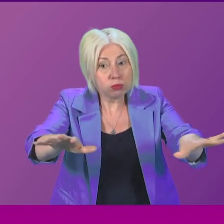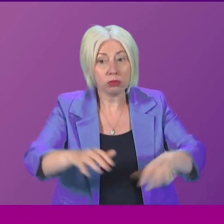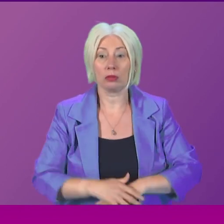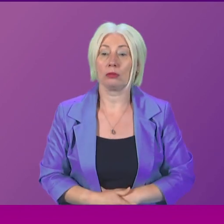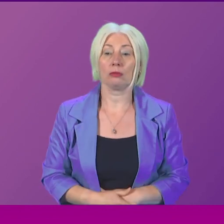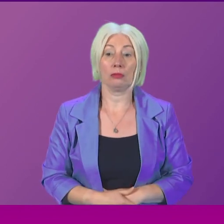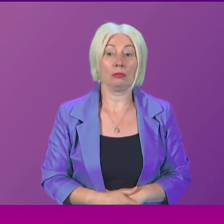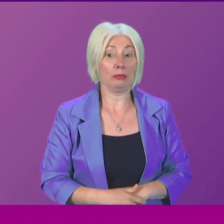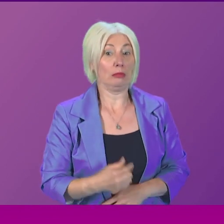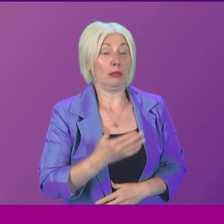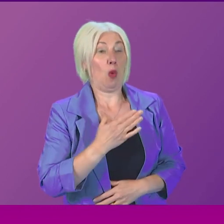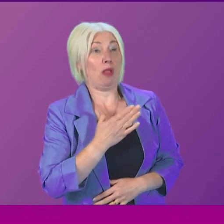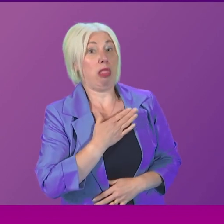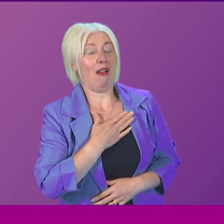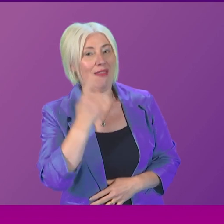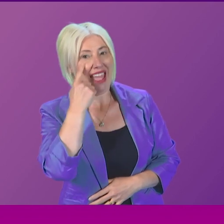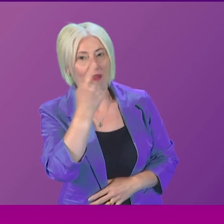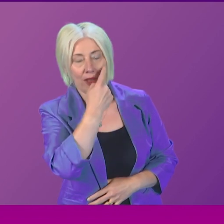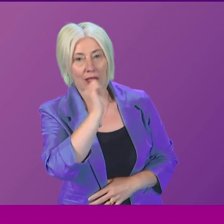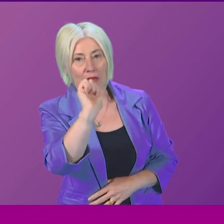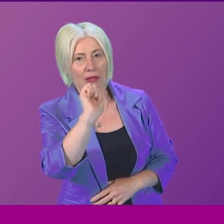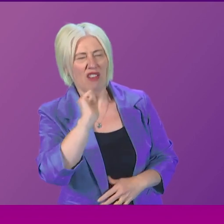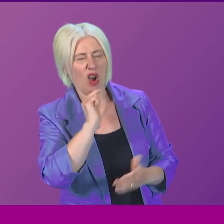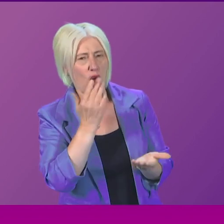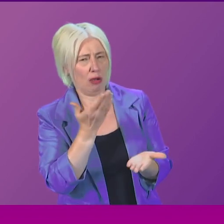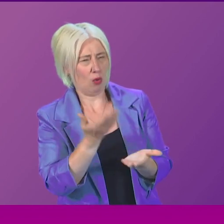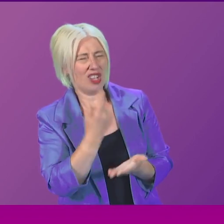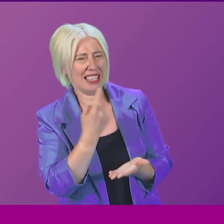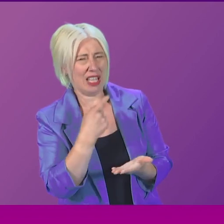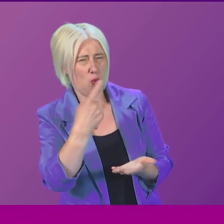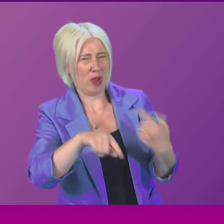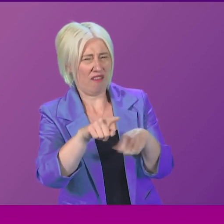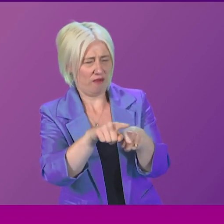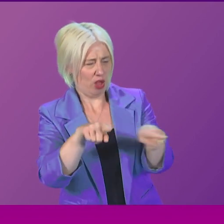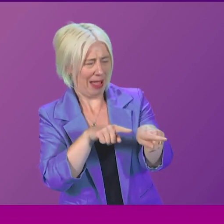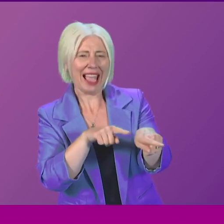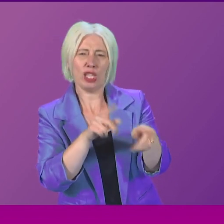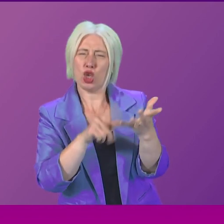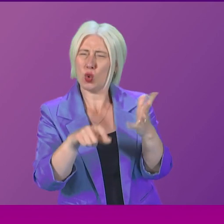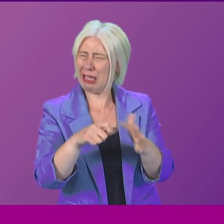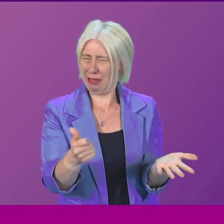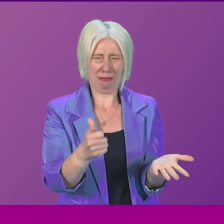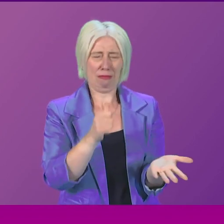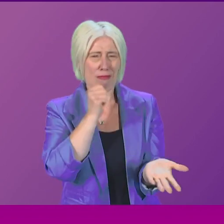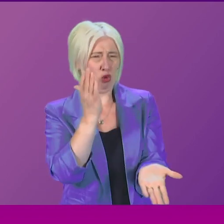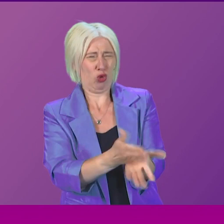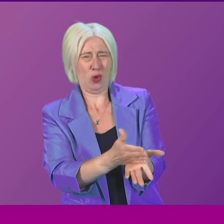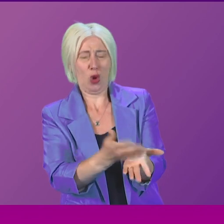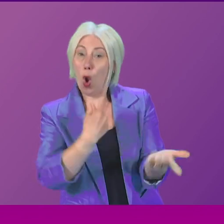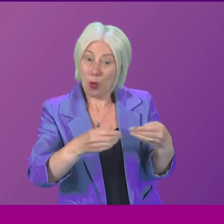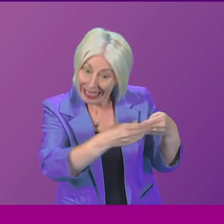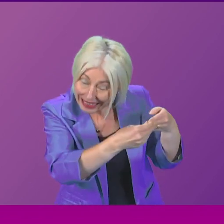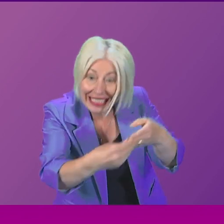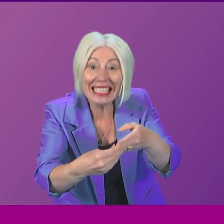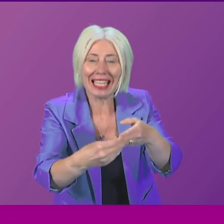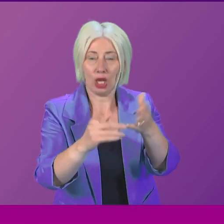to see the evidence for Monica Lennon's claim that we are falling behind other parts of the UK. It's simply untrue. We are leading the